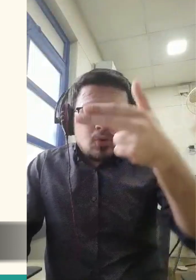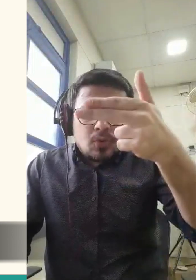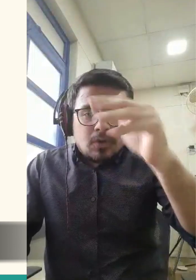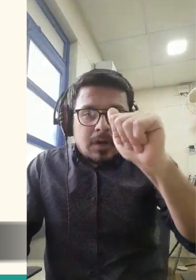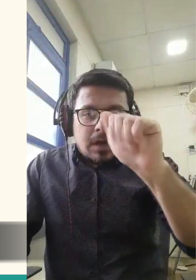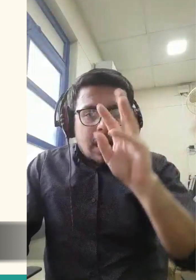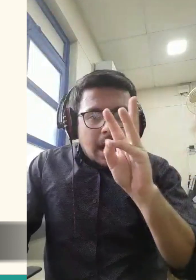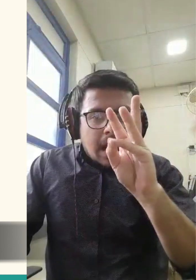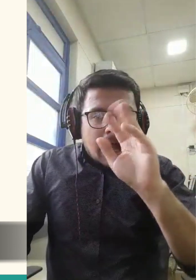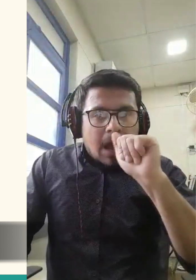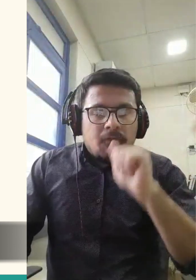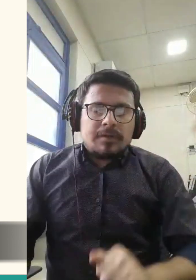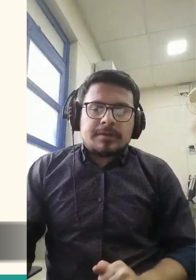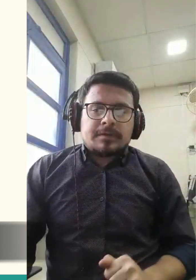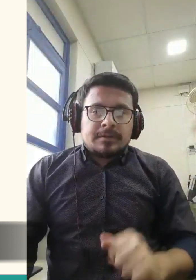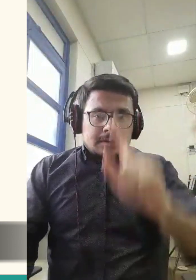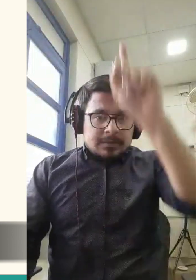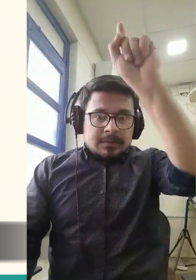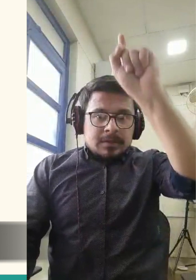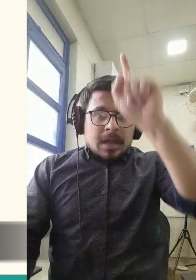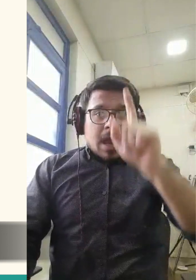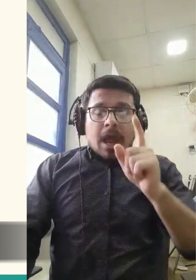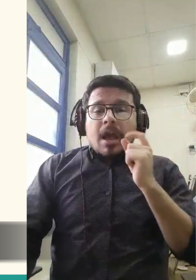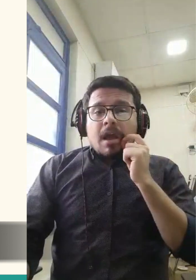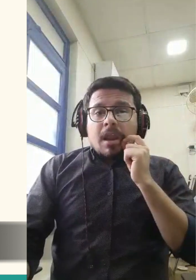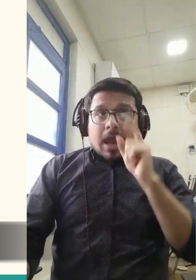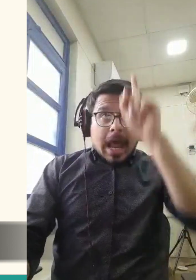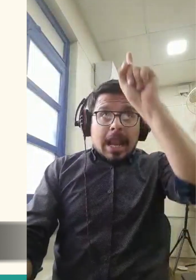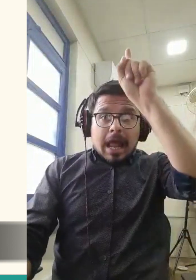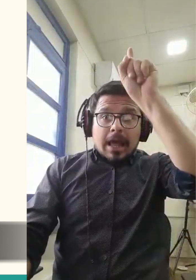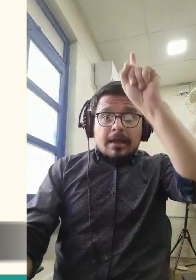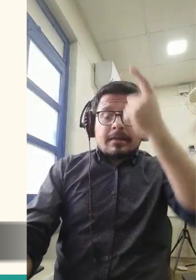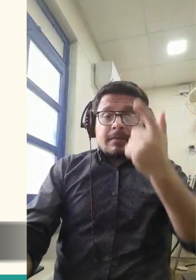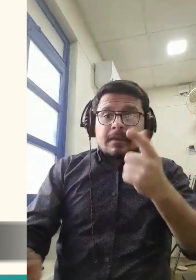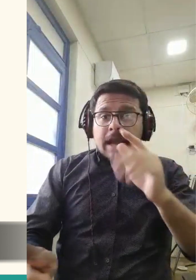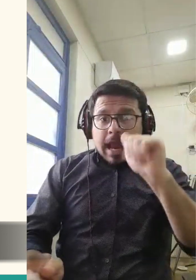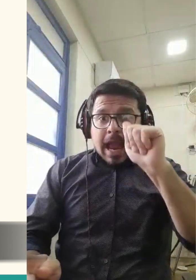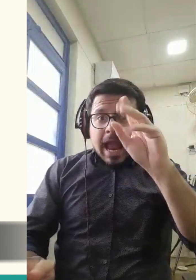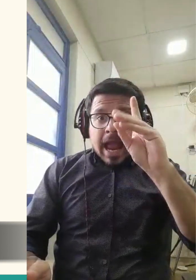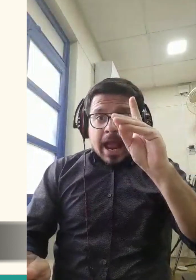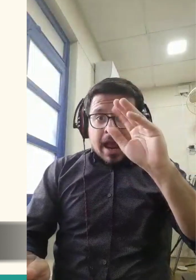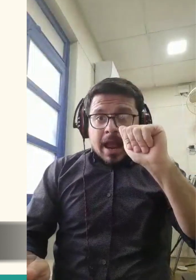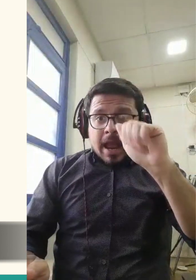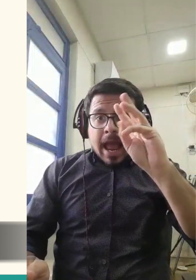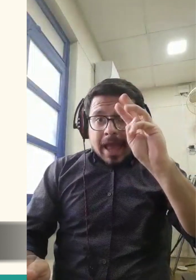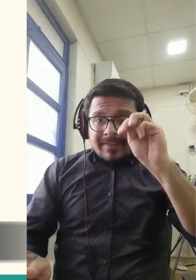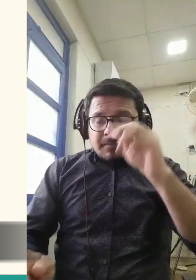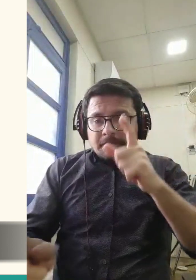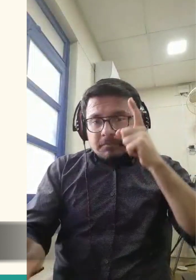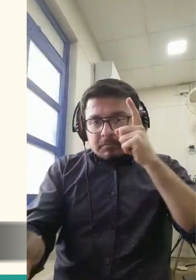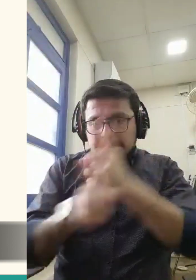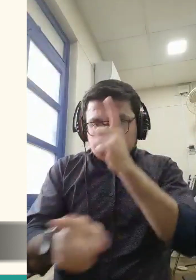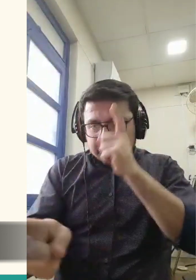Allah also created his wife, whose name was Eve, or Hawwa in Arabic.